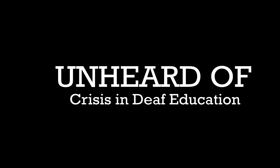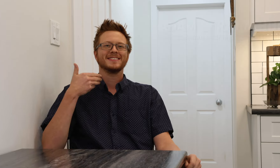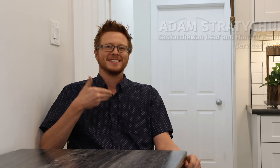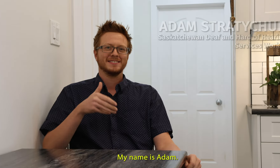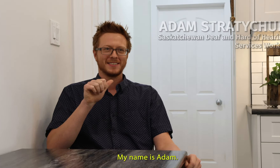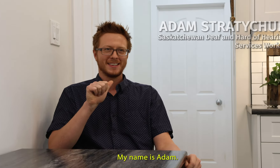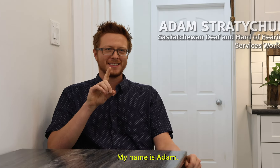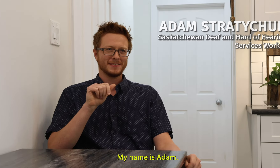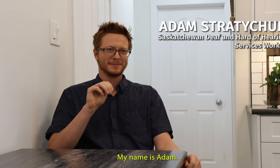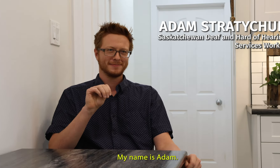My name is Adam.